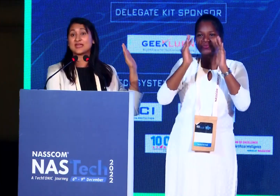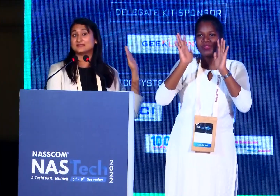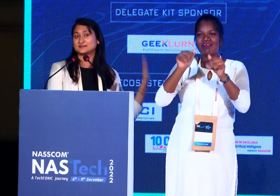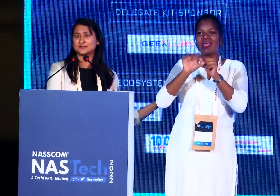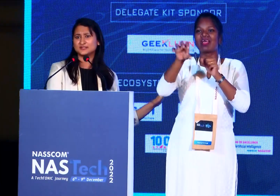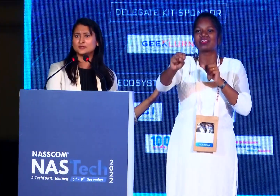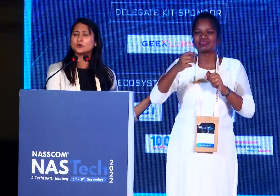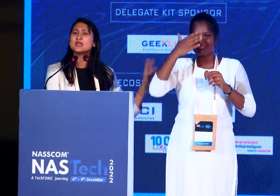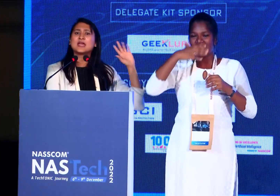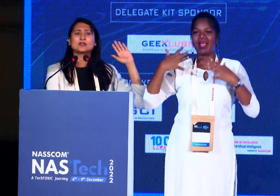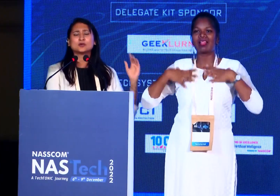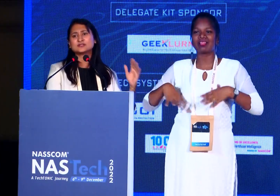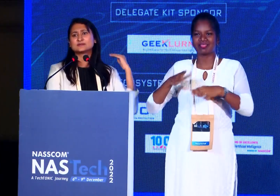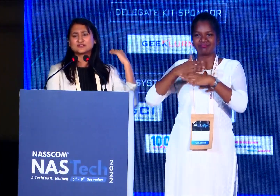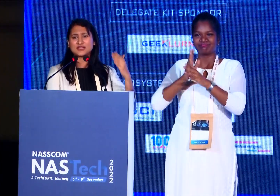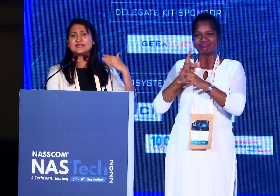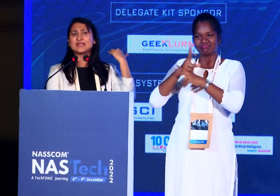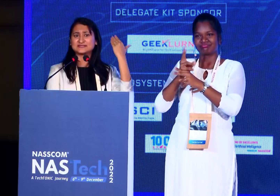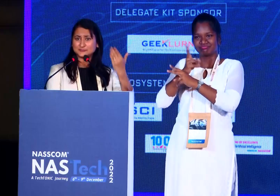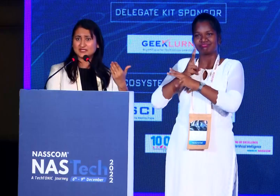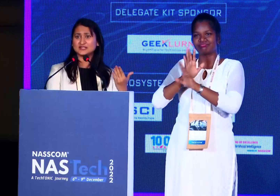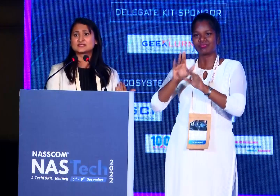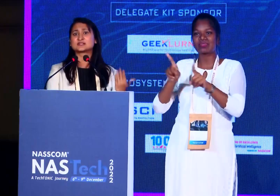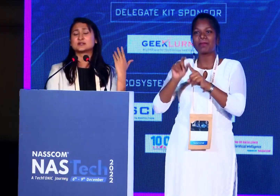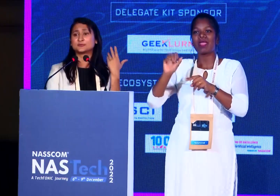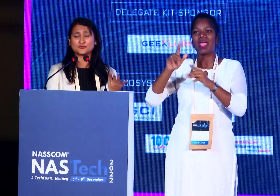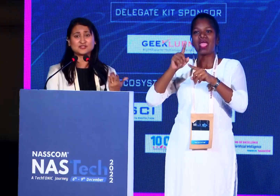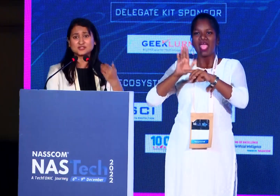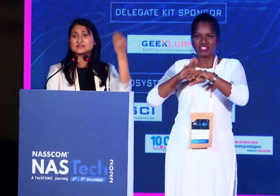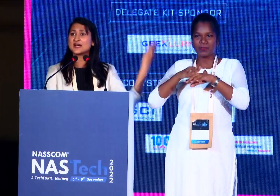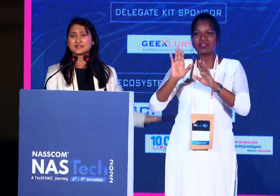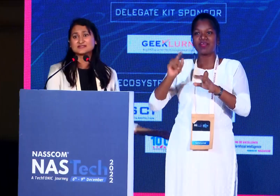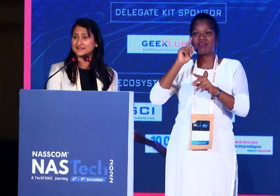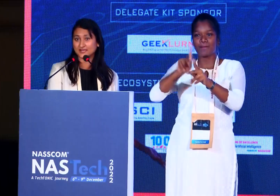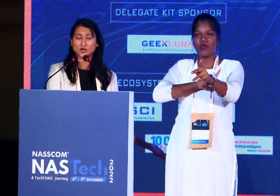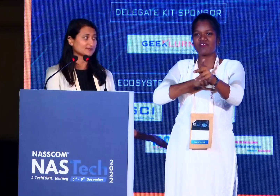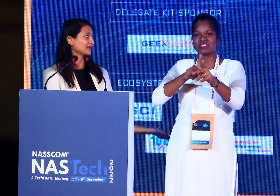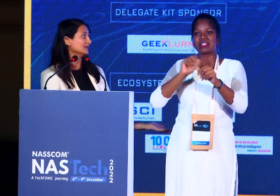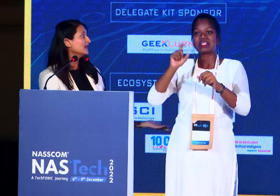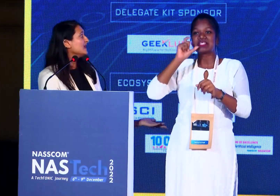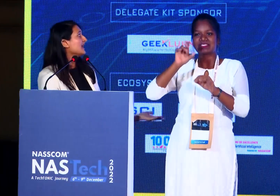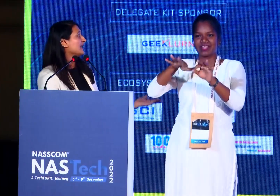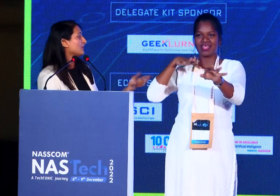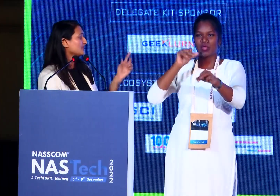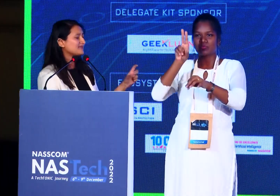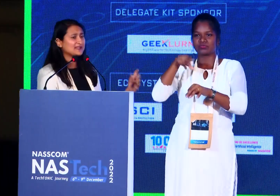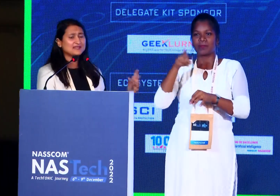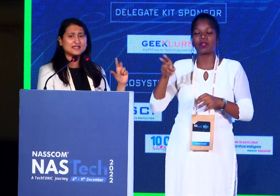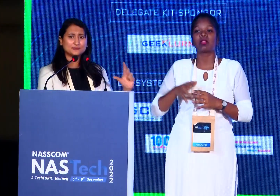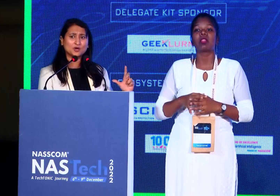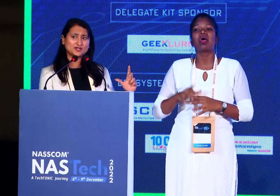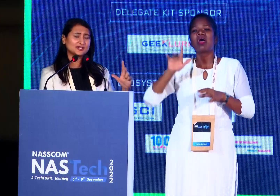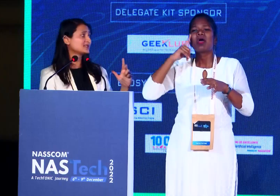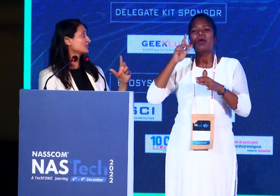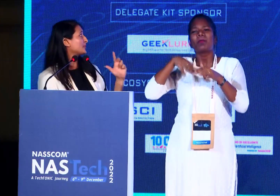access to health is really low. And all the trained, experienced professionals are in a city hospital. And what is very,